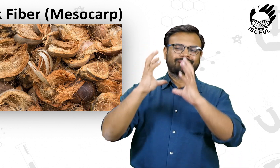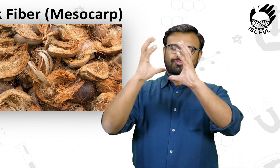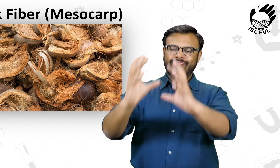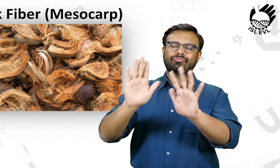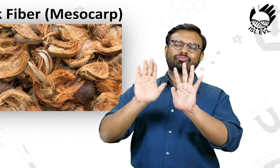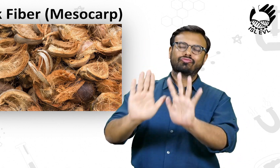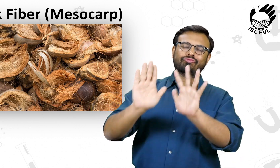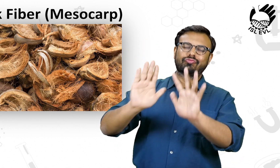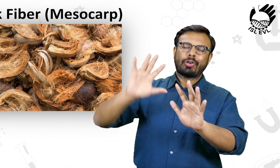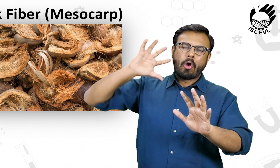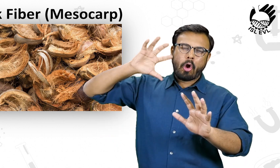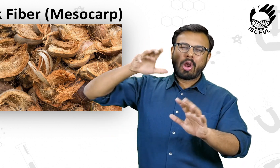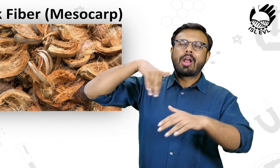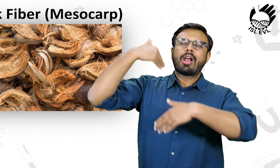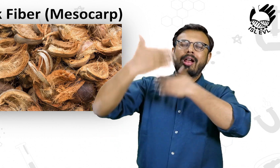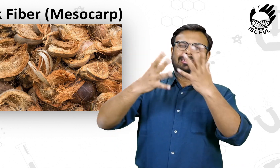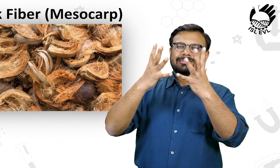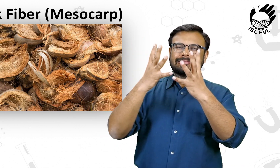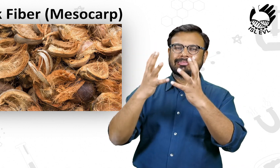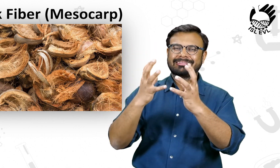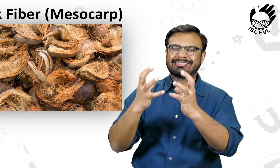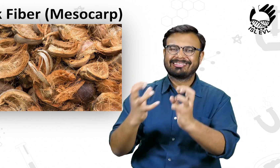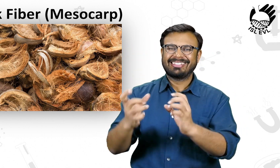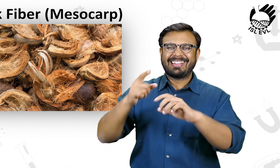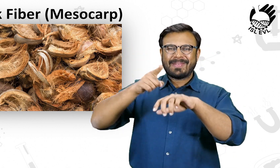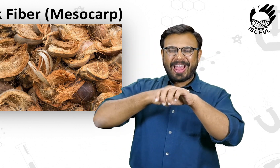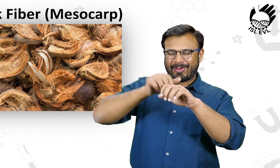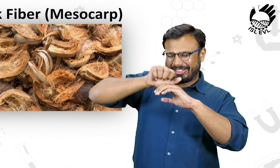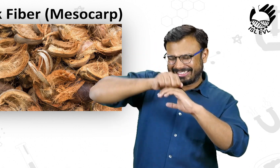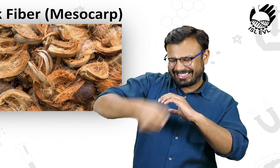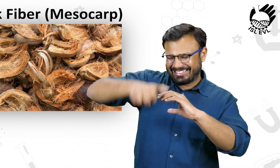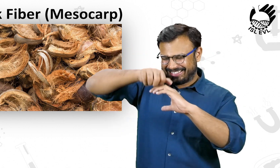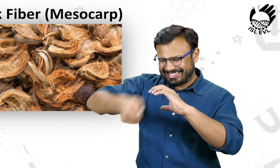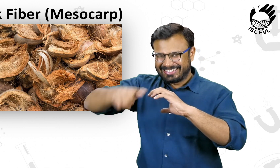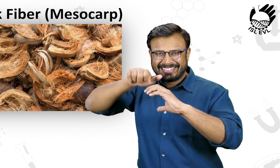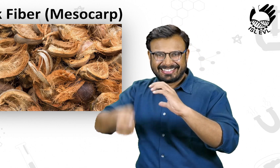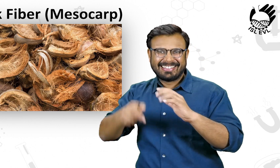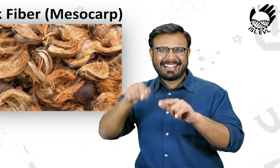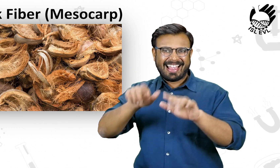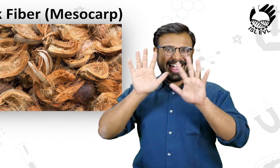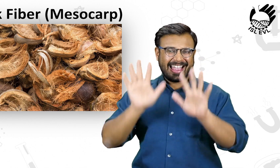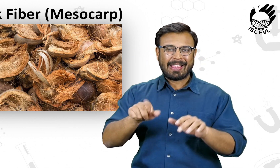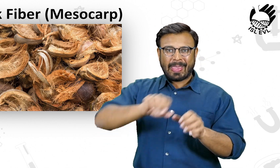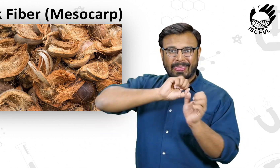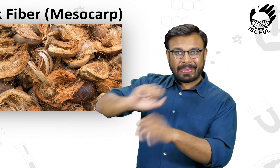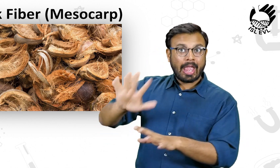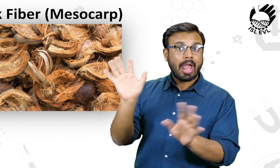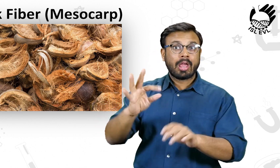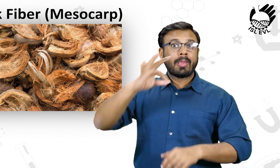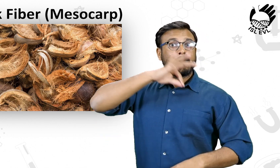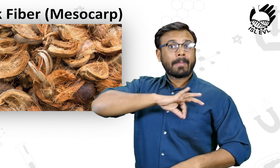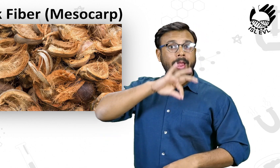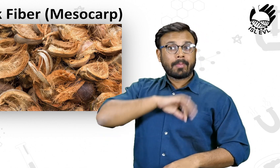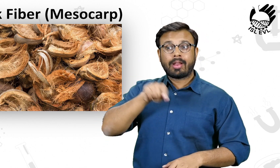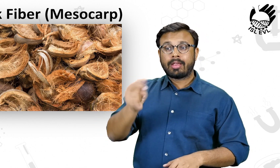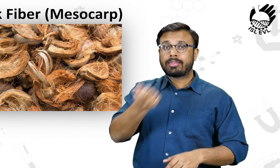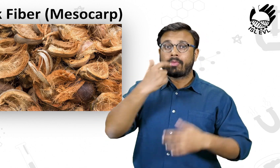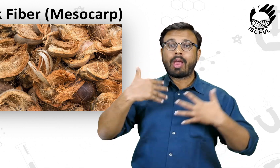When the coconut is de-husked, we throw the husk away, right? But even this part is beneficial.